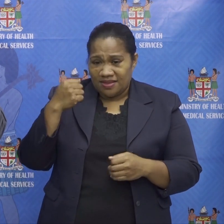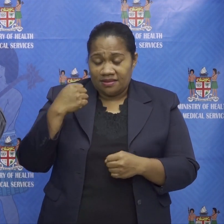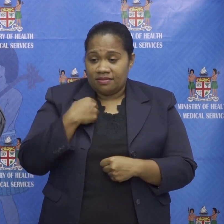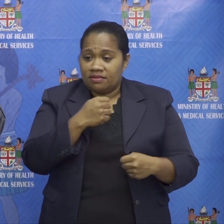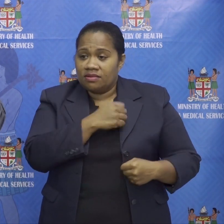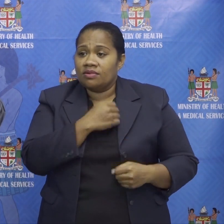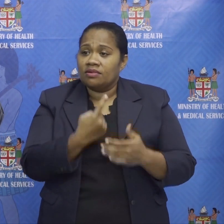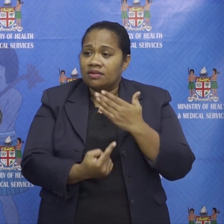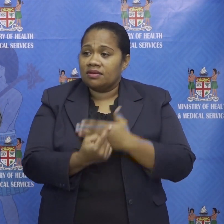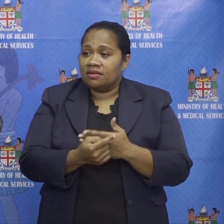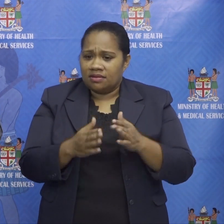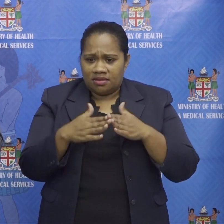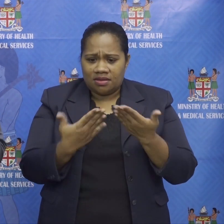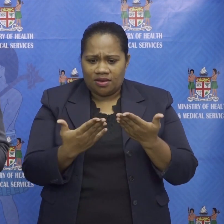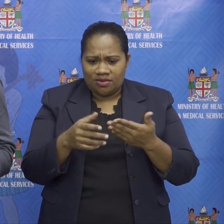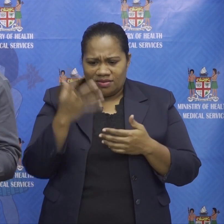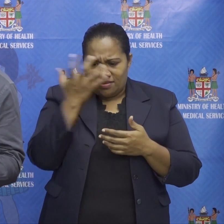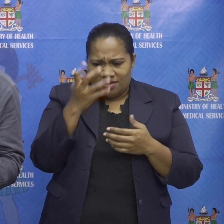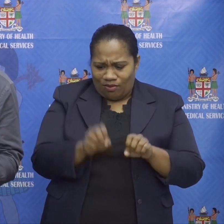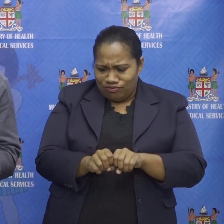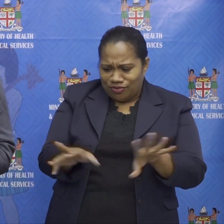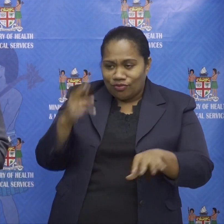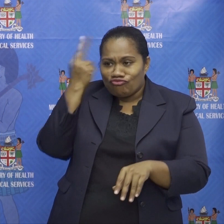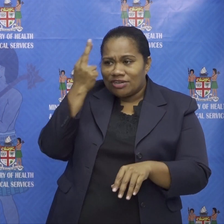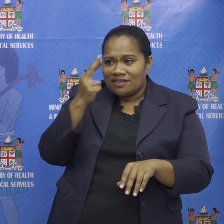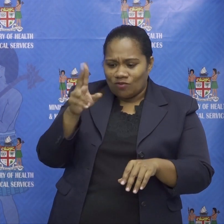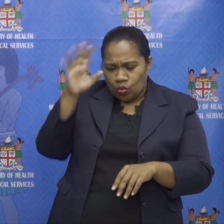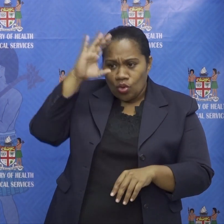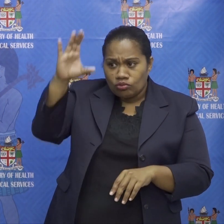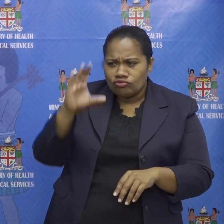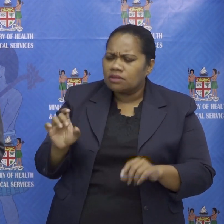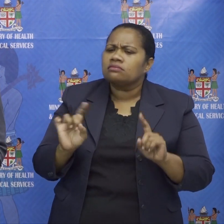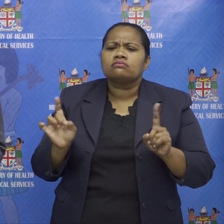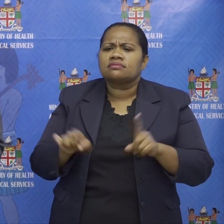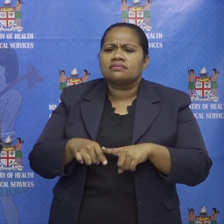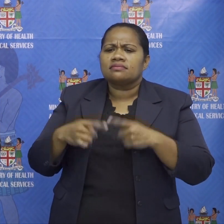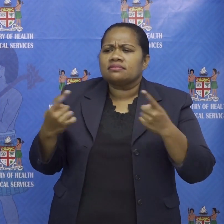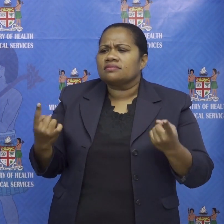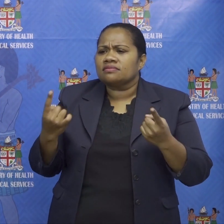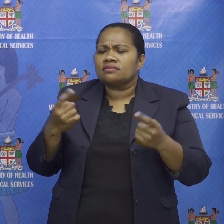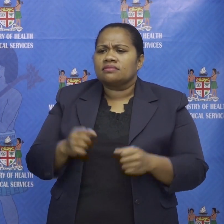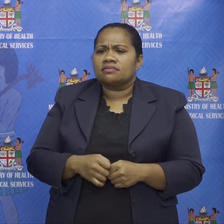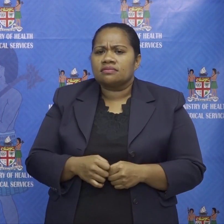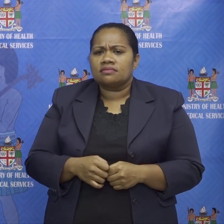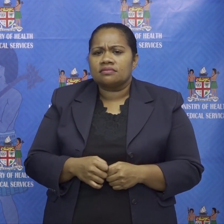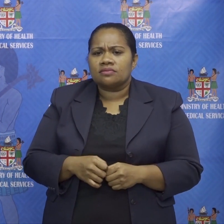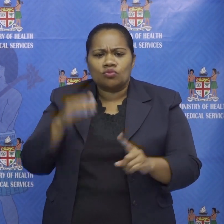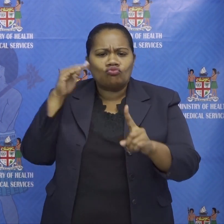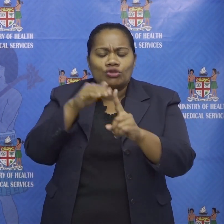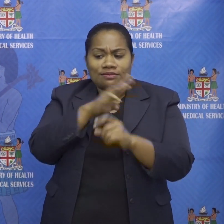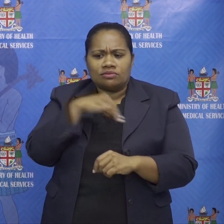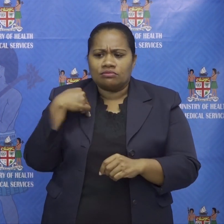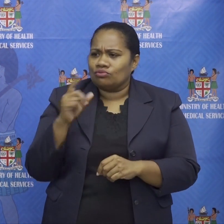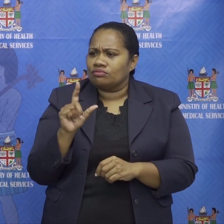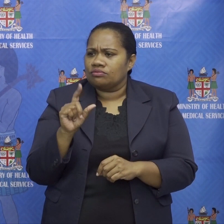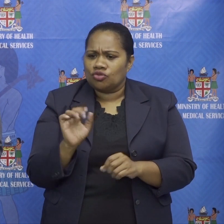imposing risk to the whole country what uh different approach is the ministry going to take to ensure that uh uh this uh